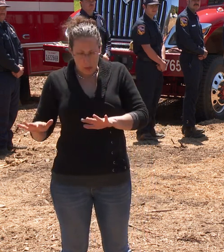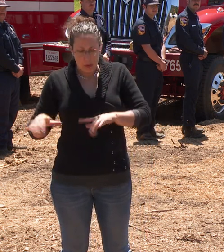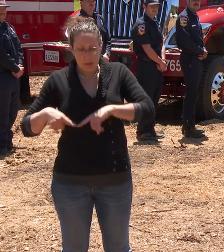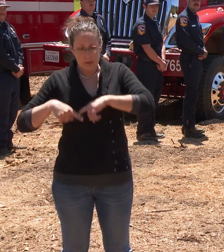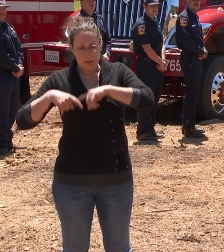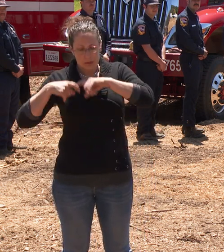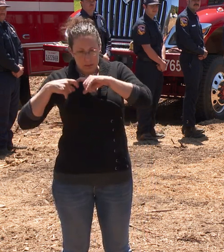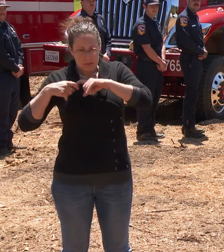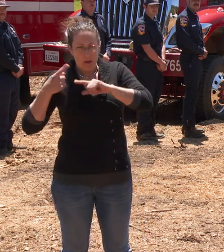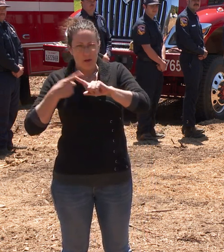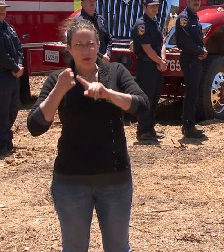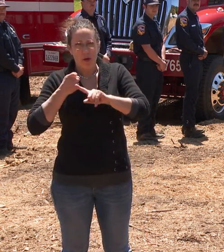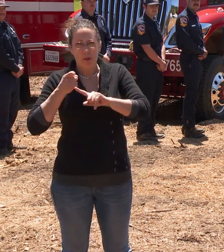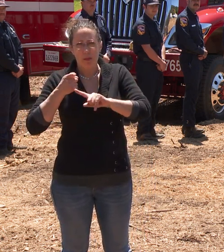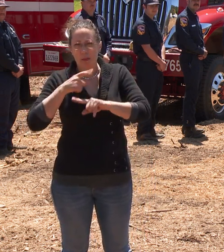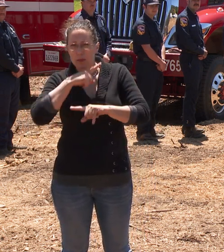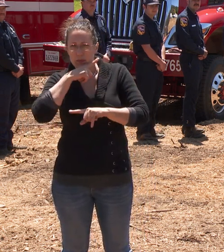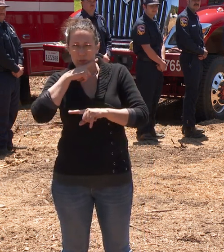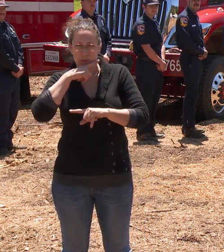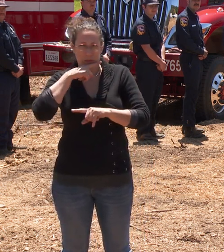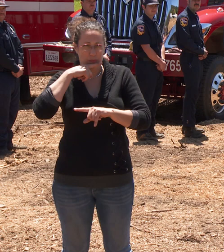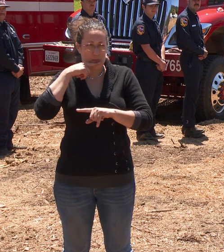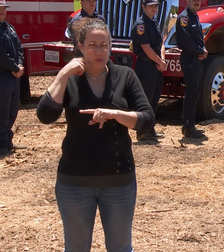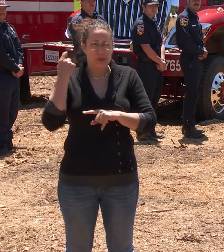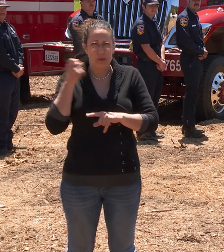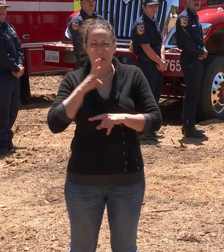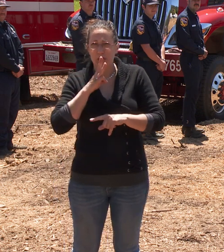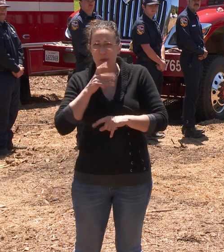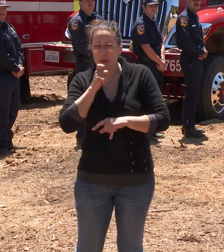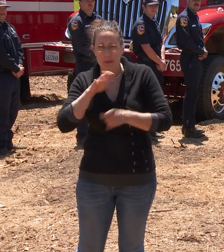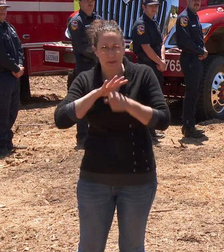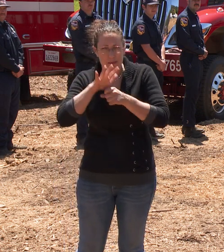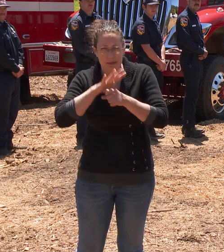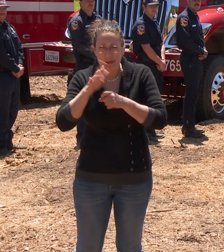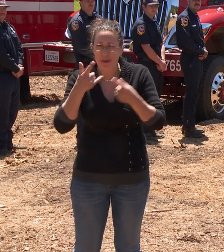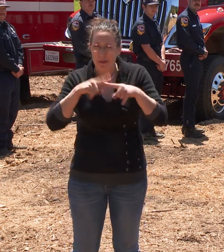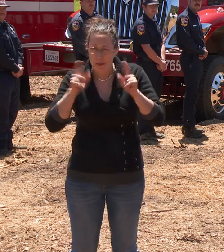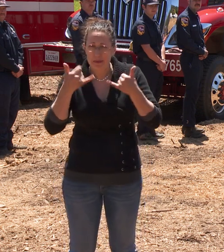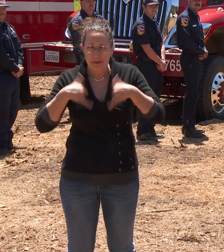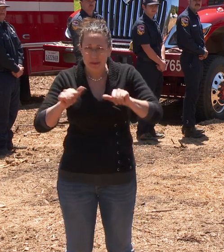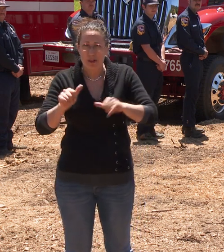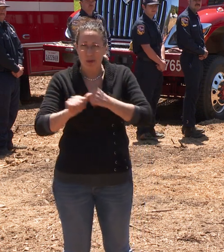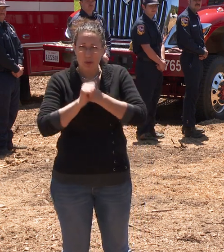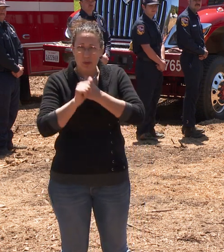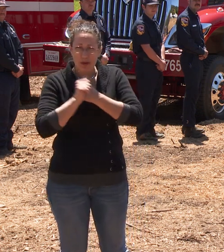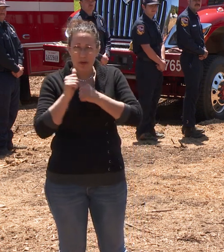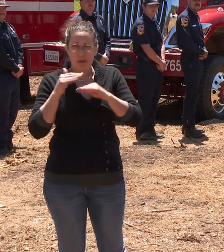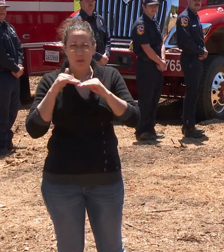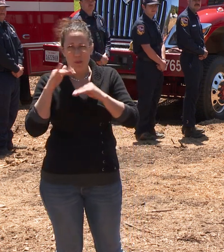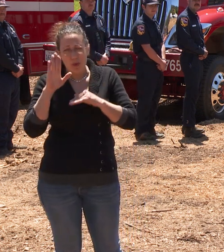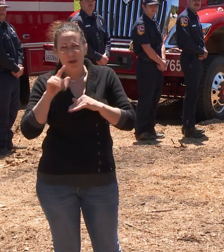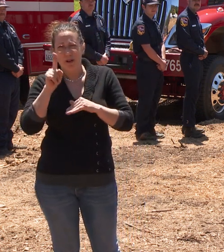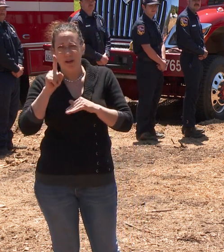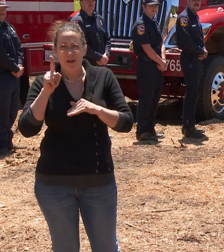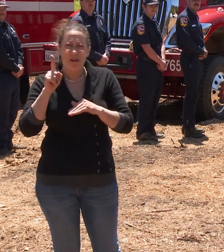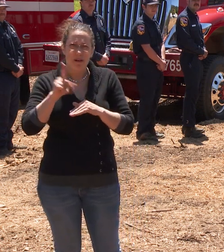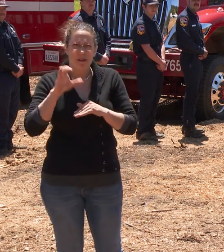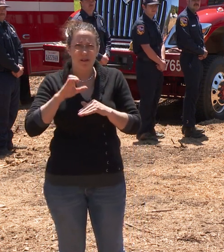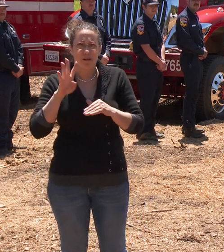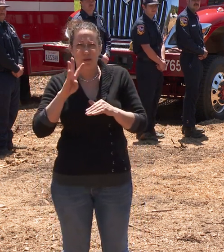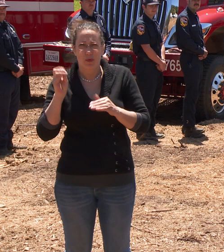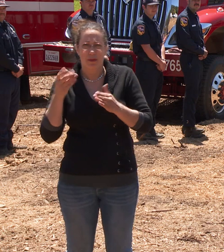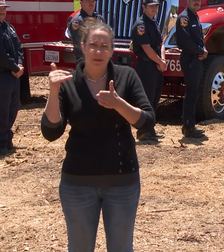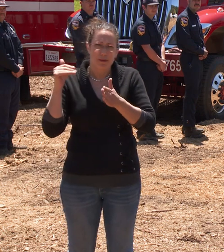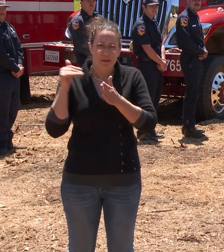but the threat still exists. Over 194,000 calls for service have been responded to by